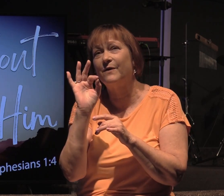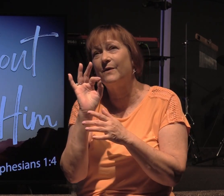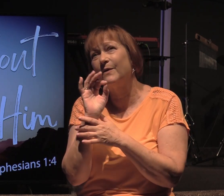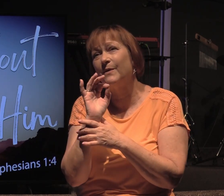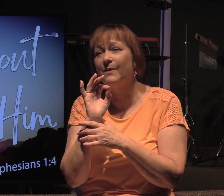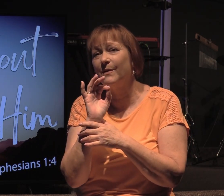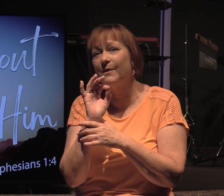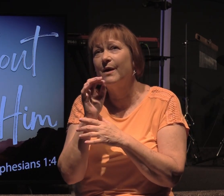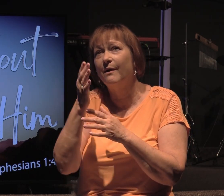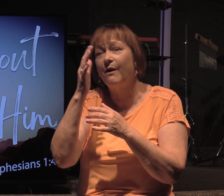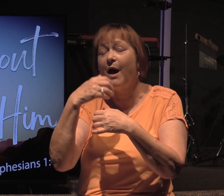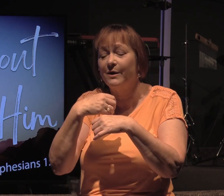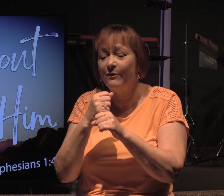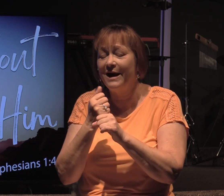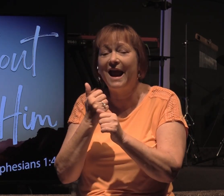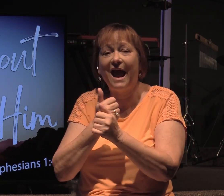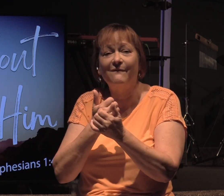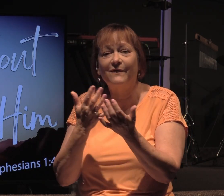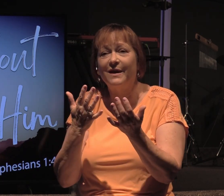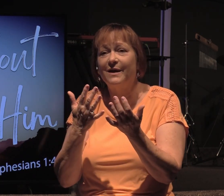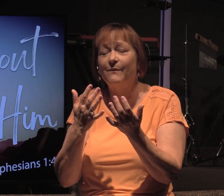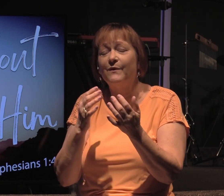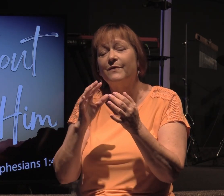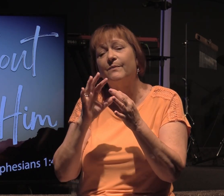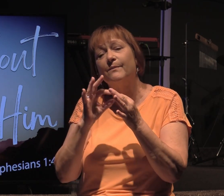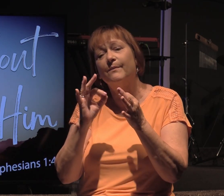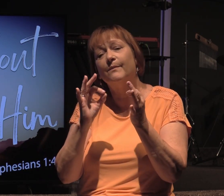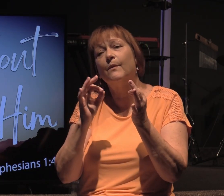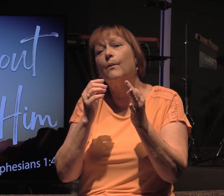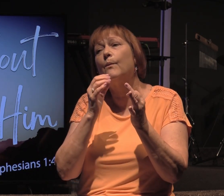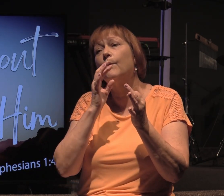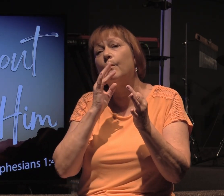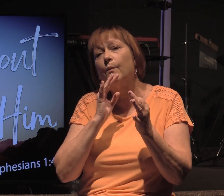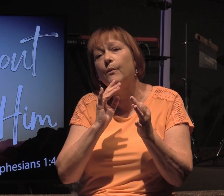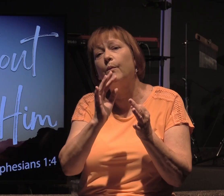God created everything with a spoken word.